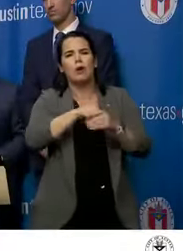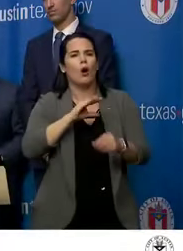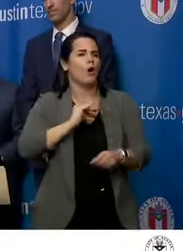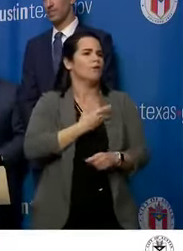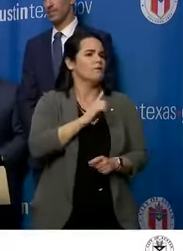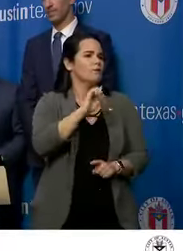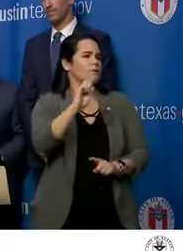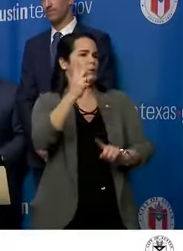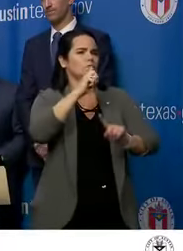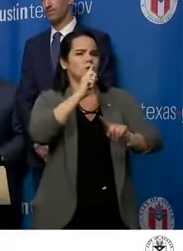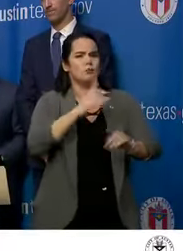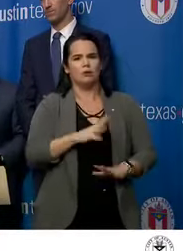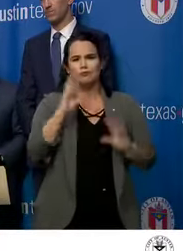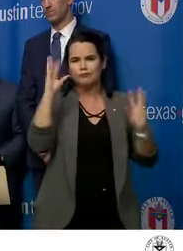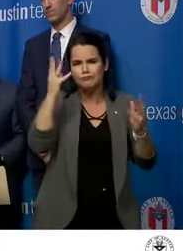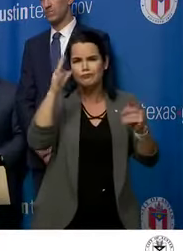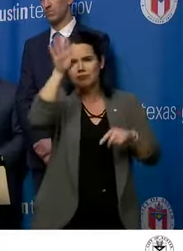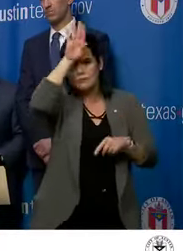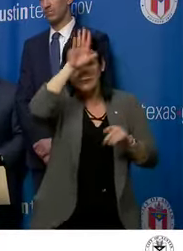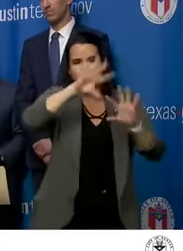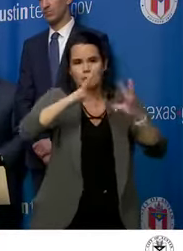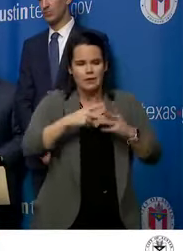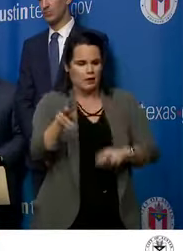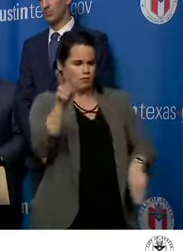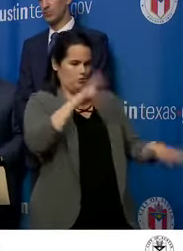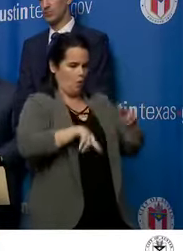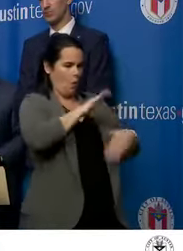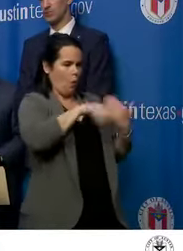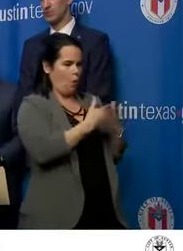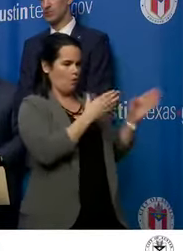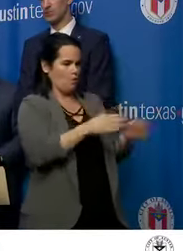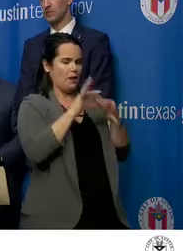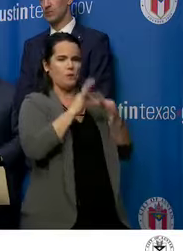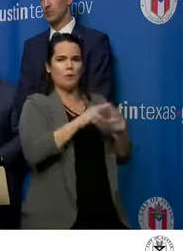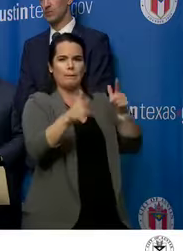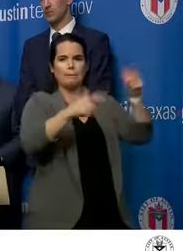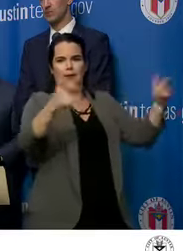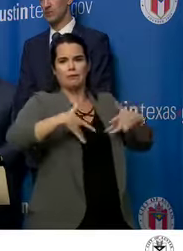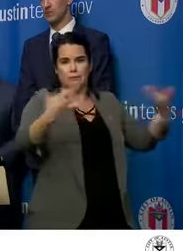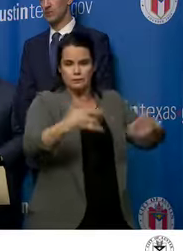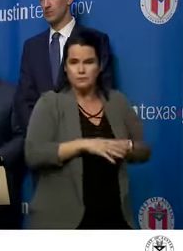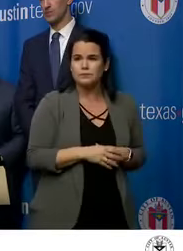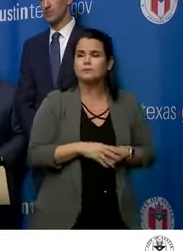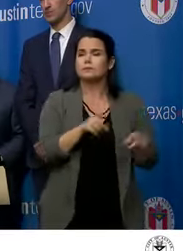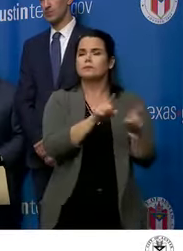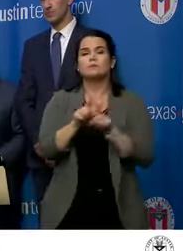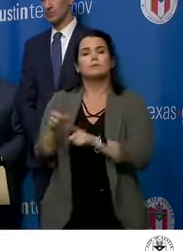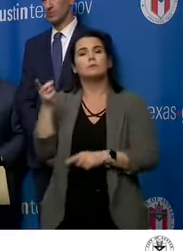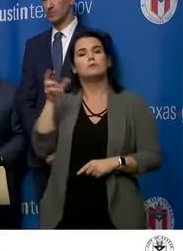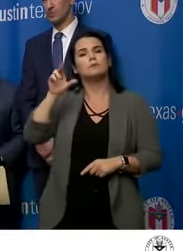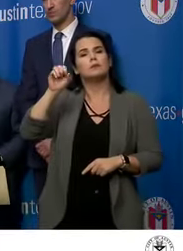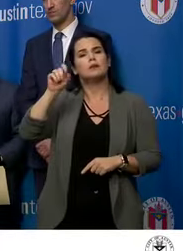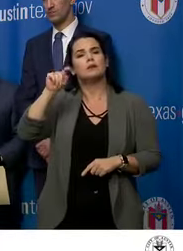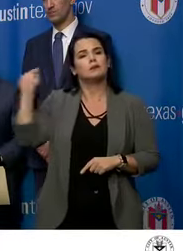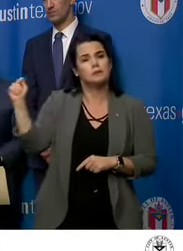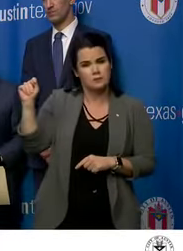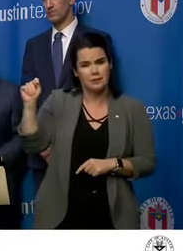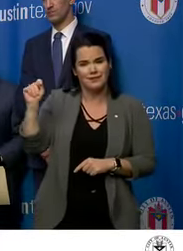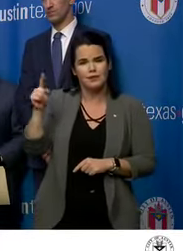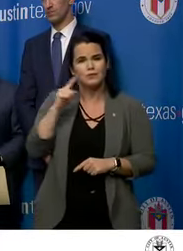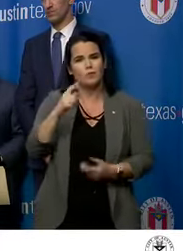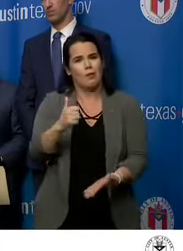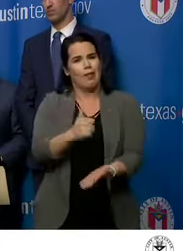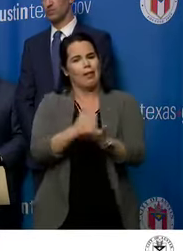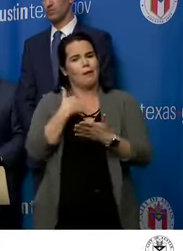for reviewing all of those plans with regard to mass gatherings and also to Dr. Escott for further enriching our